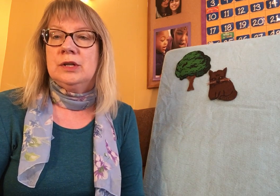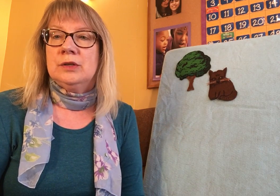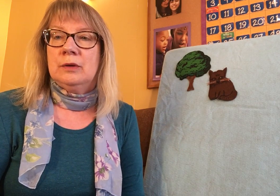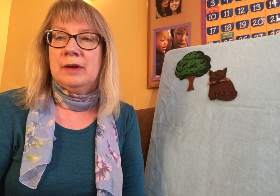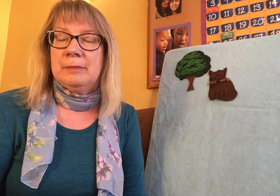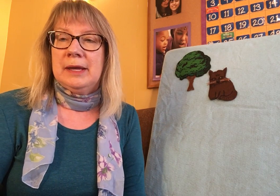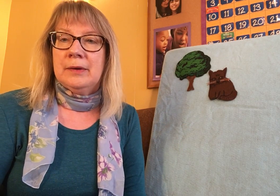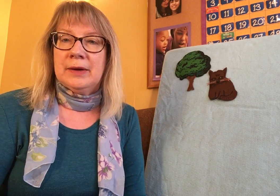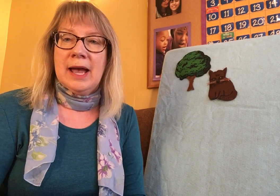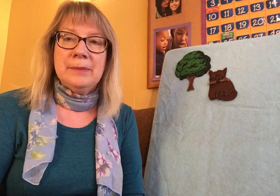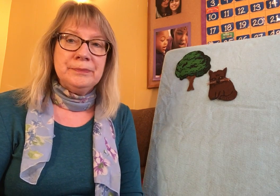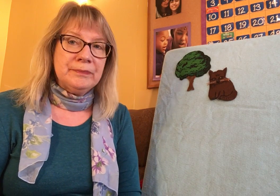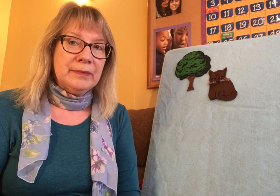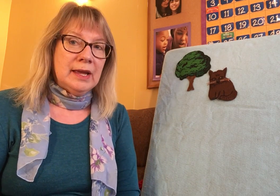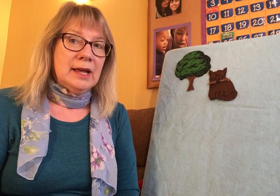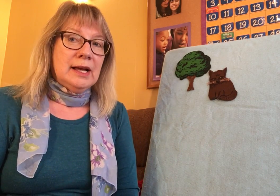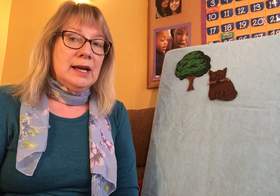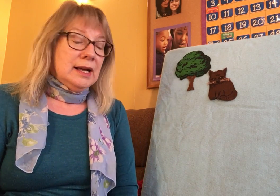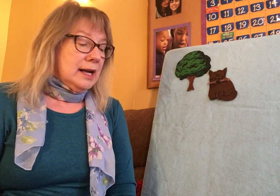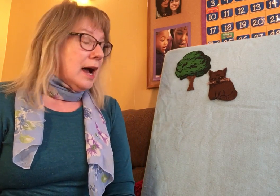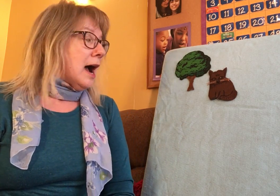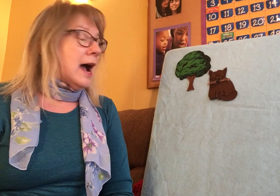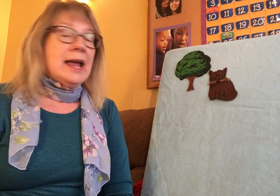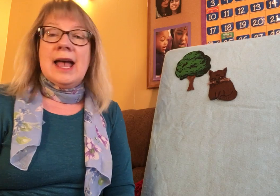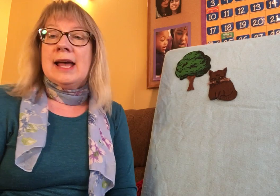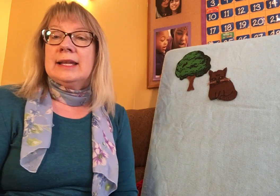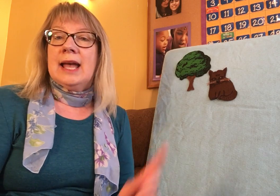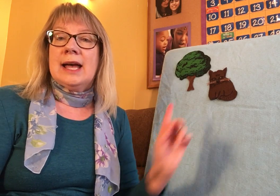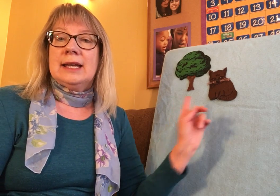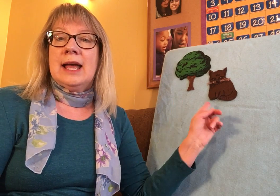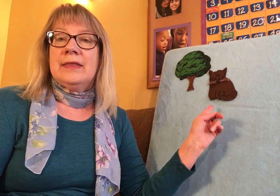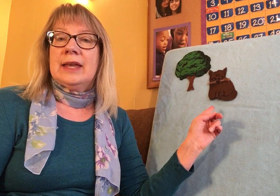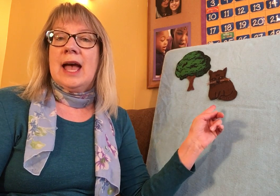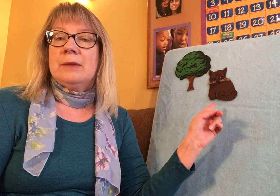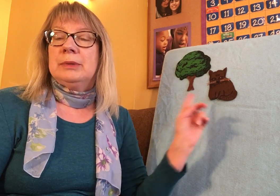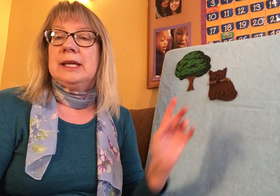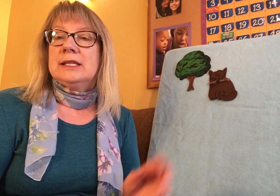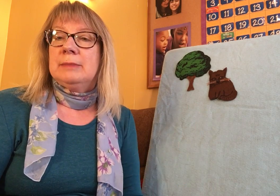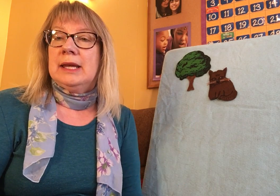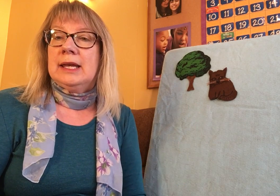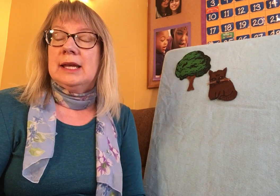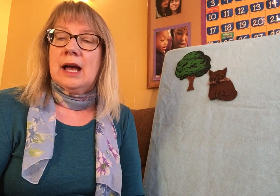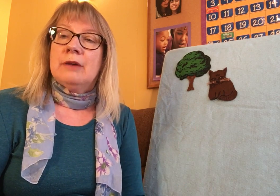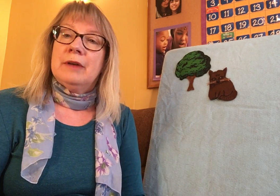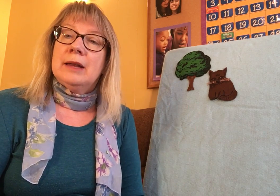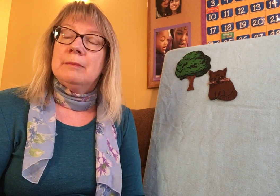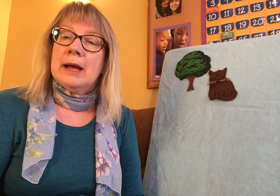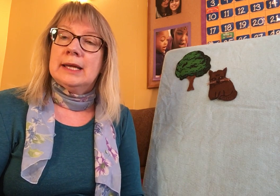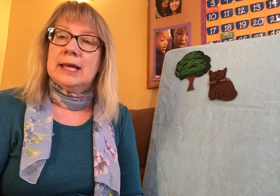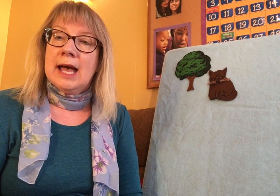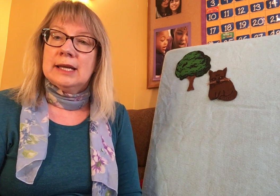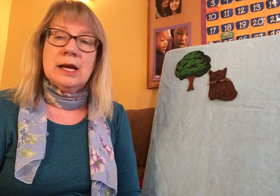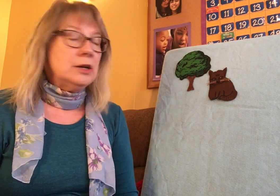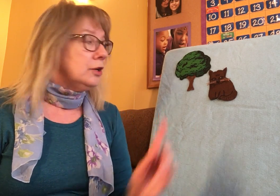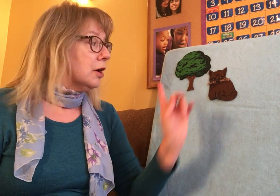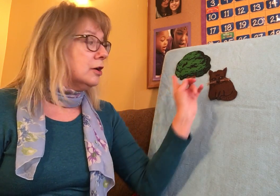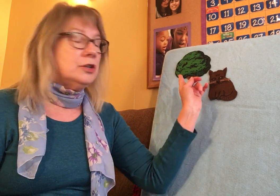can do it with me. Okay? I had a cat and the cat pleased me. I fed my cat under yonder